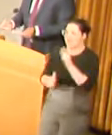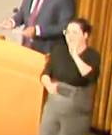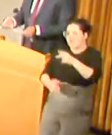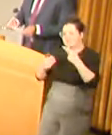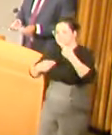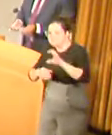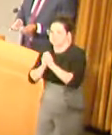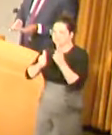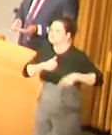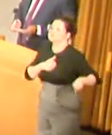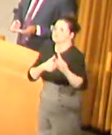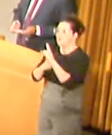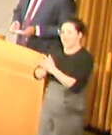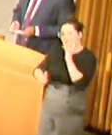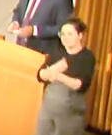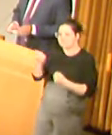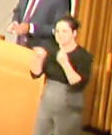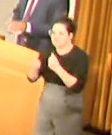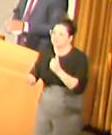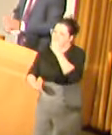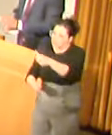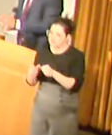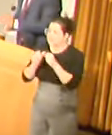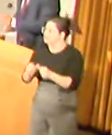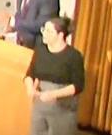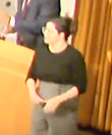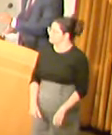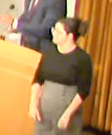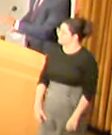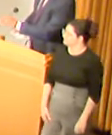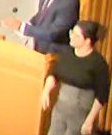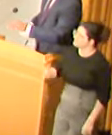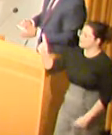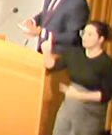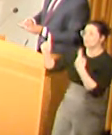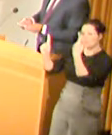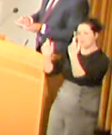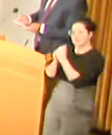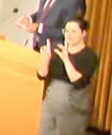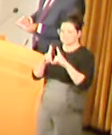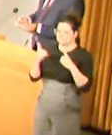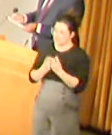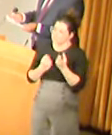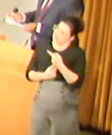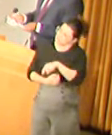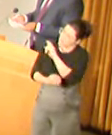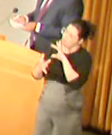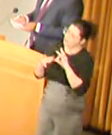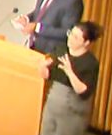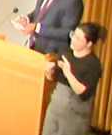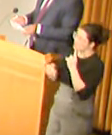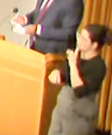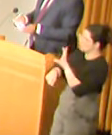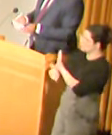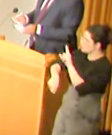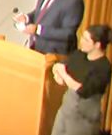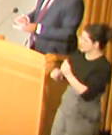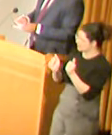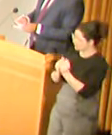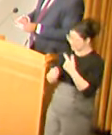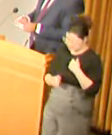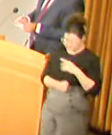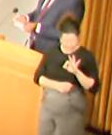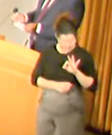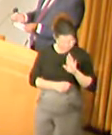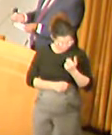And talk to y'all. And I'll be there on the part. Y'all keep going. Okay. One of the departments that you all said that you consulted with, I think it was